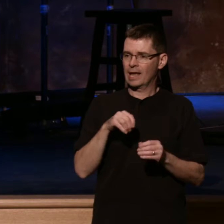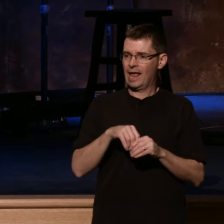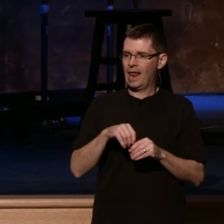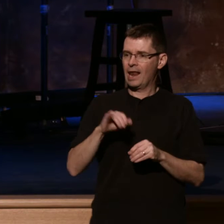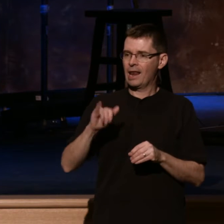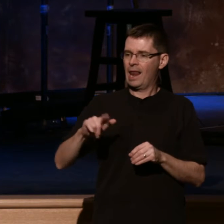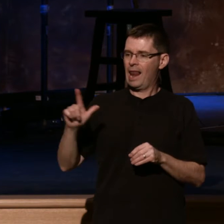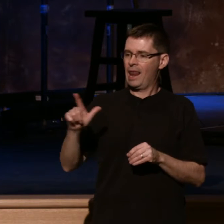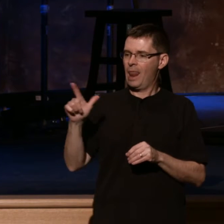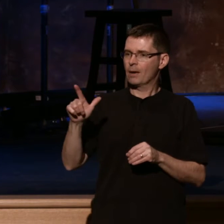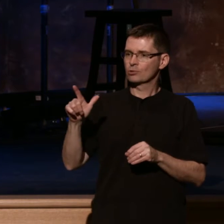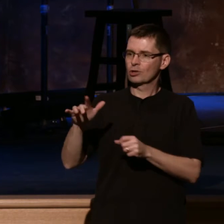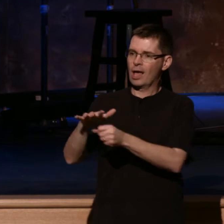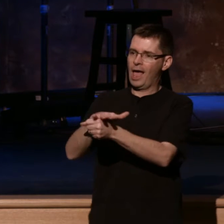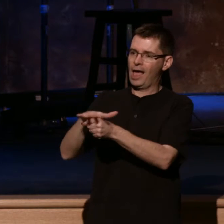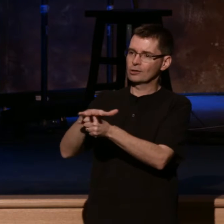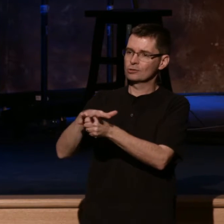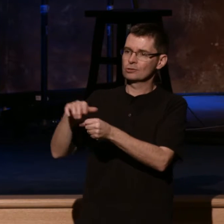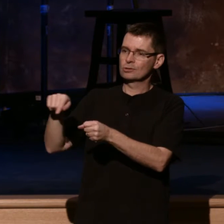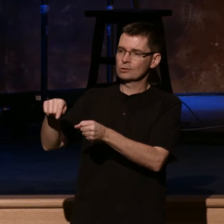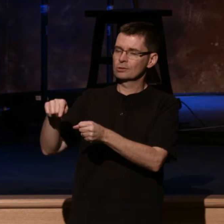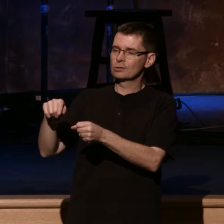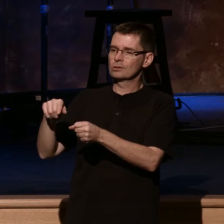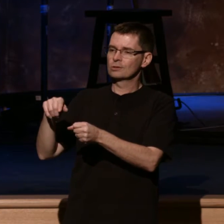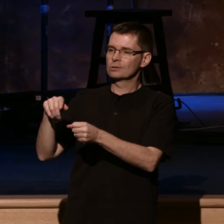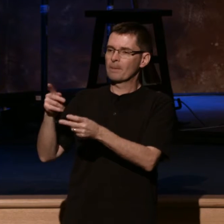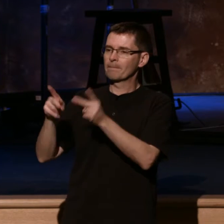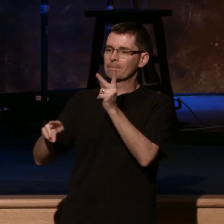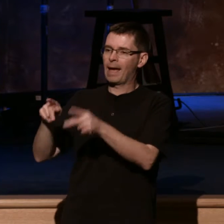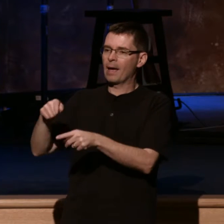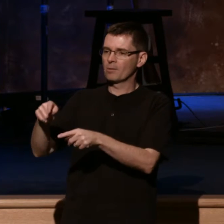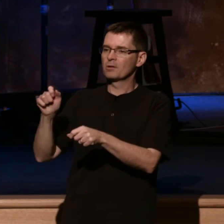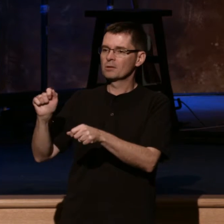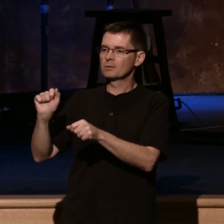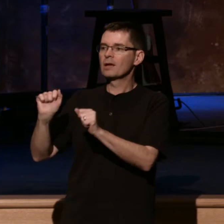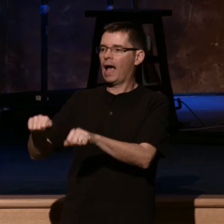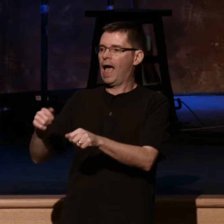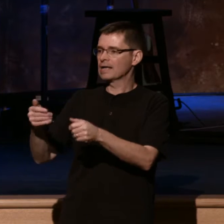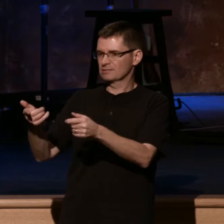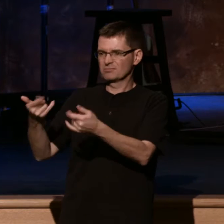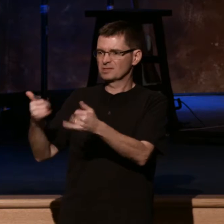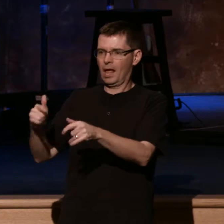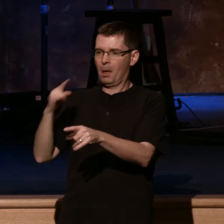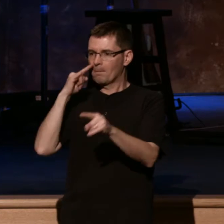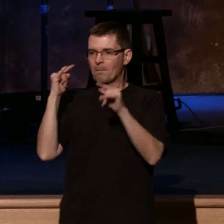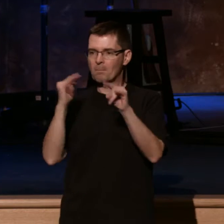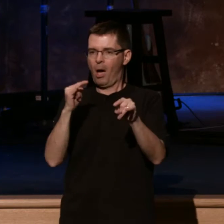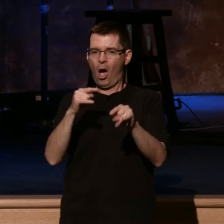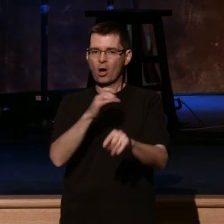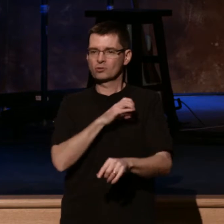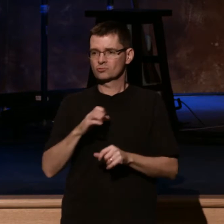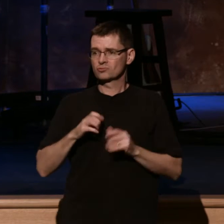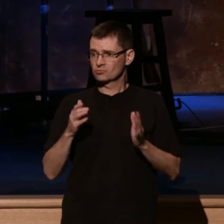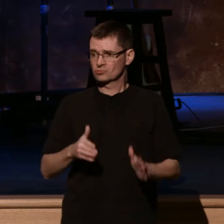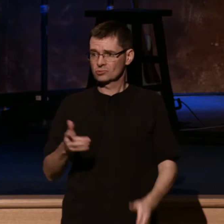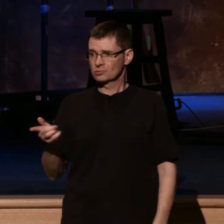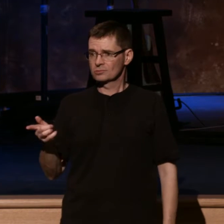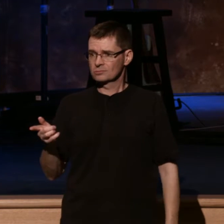evangelicals constitute one of the few groups that it is safe to mock openly. And I believe we see the symptoms in both of our